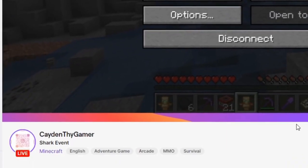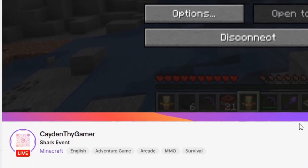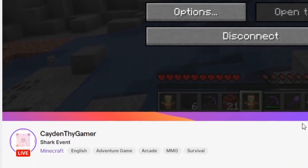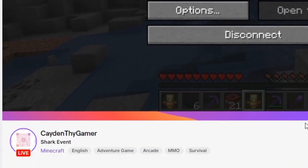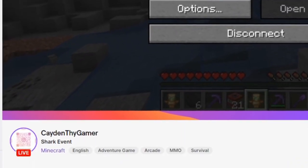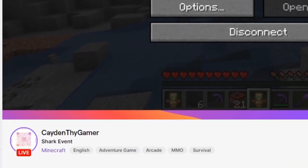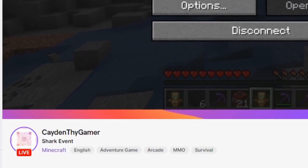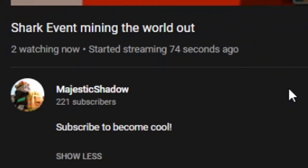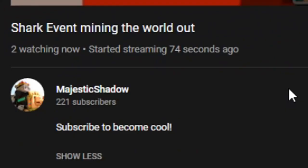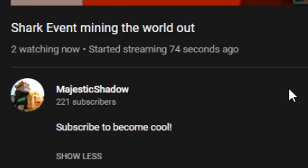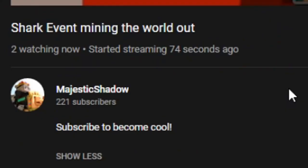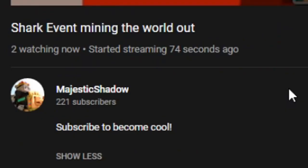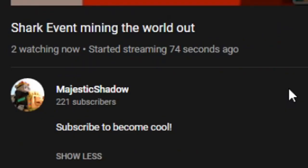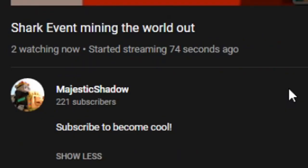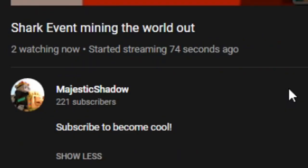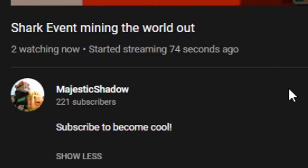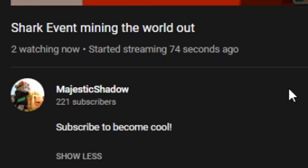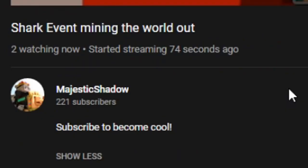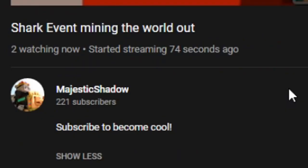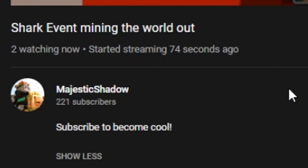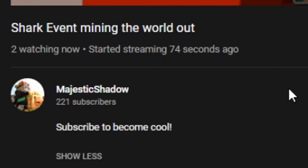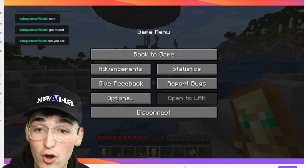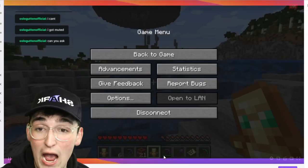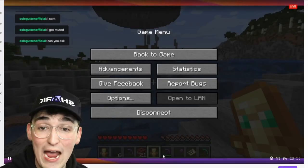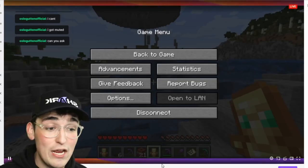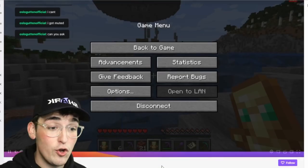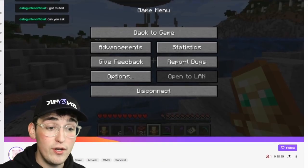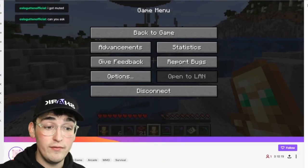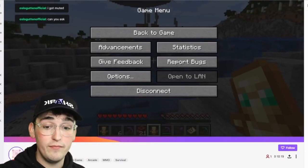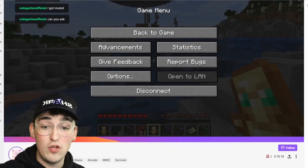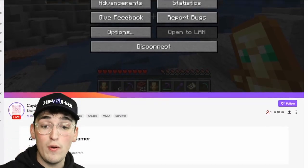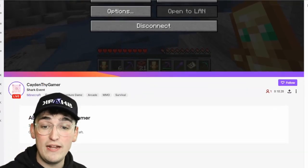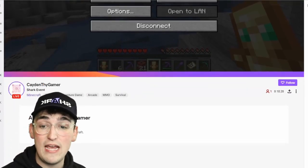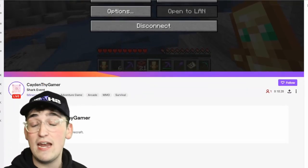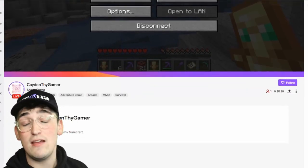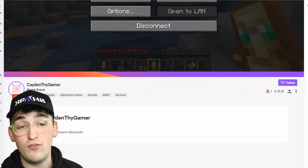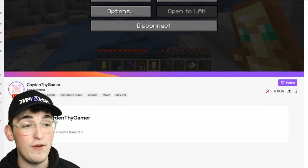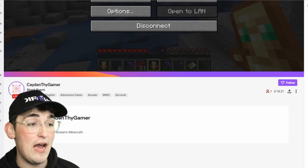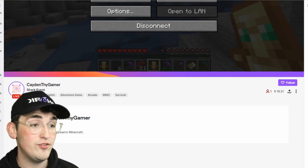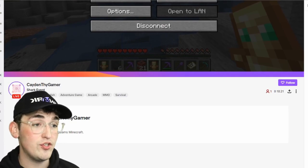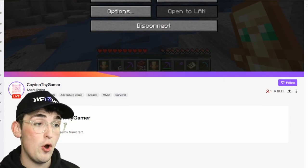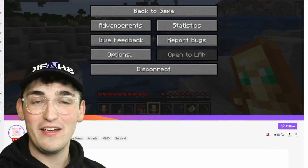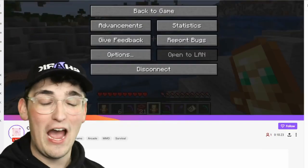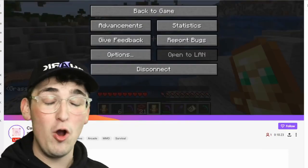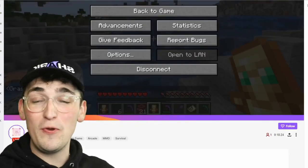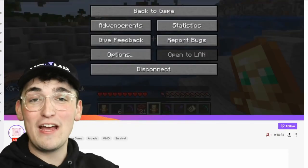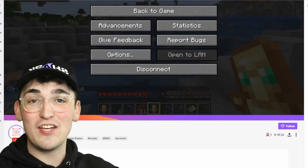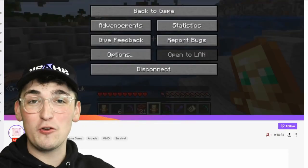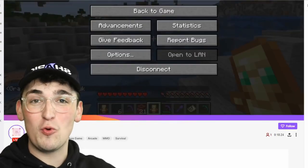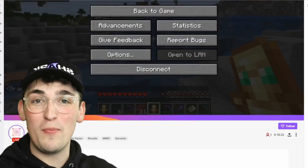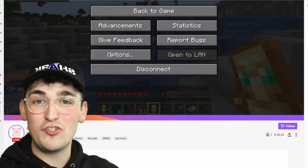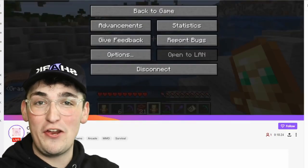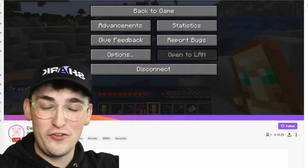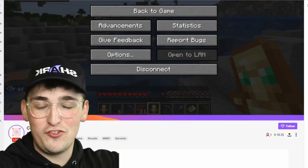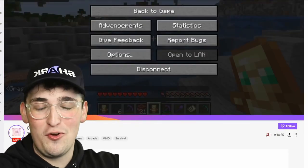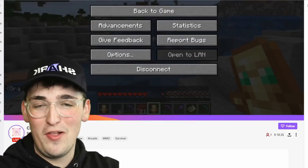shout-out to CadenTheGamer and shout-out to MajesticShadow. I couldn't donate to any of you guys, so I hope you guys can go swarm their channels and show them love.